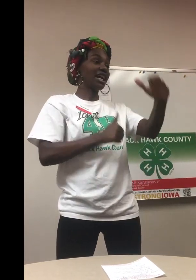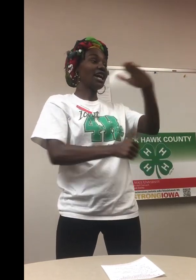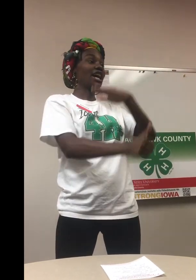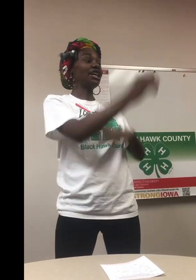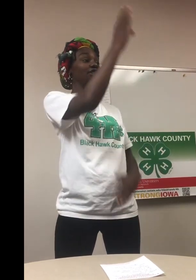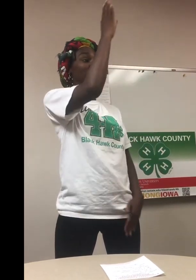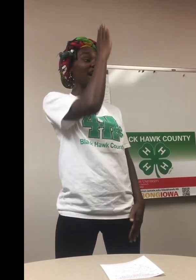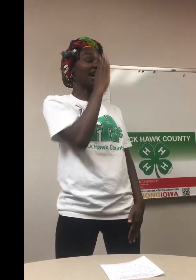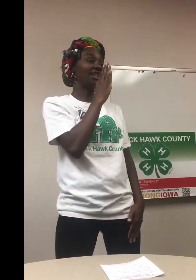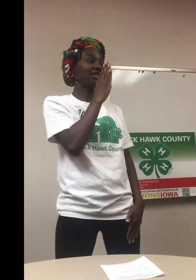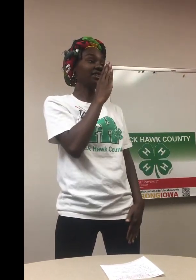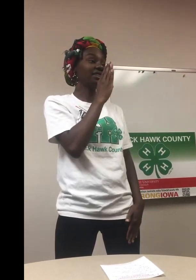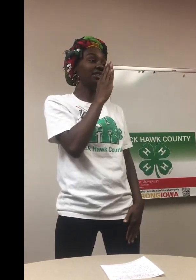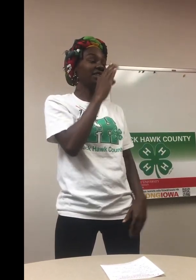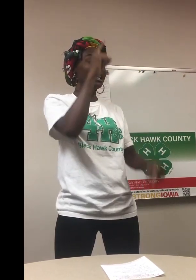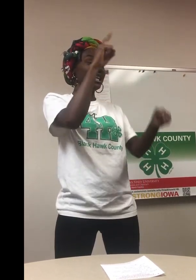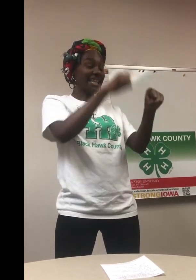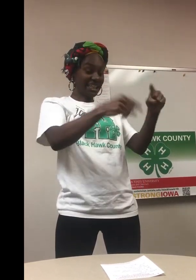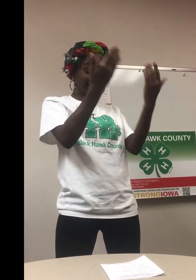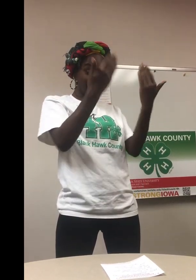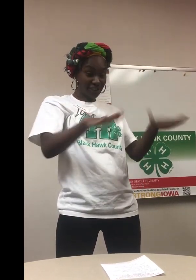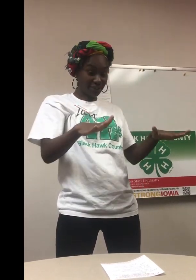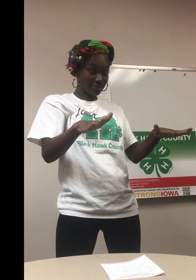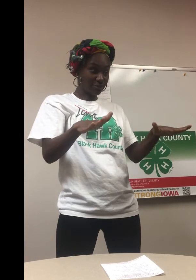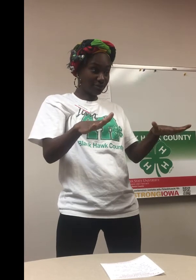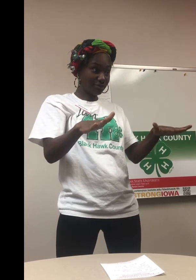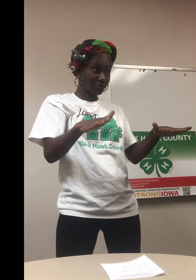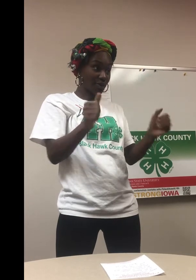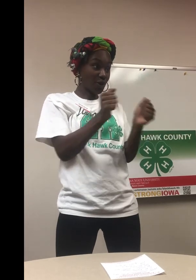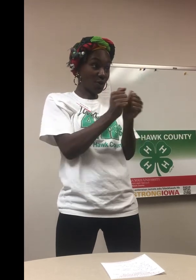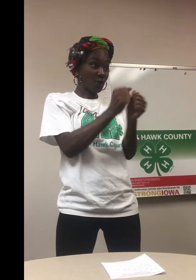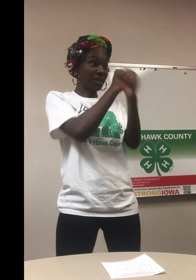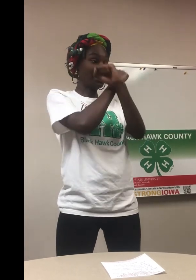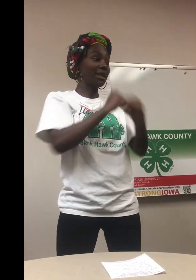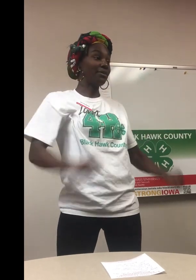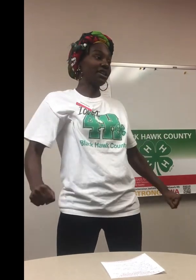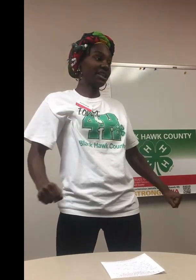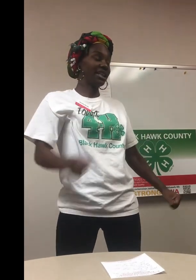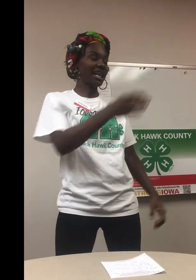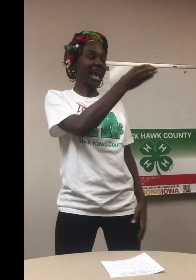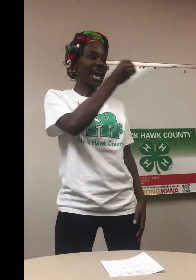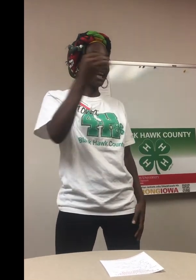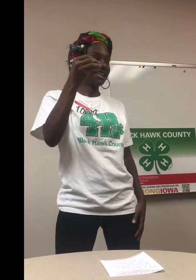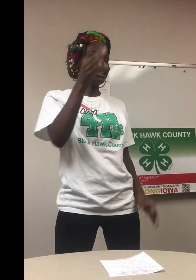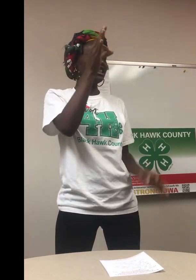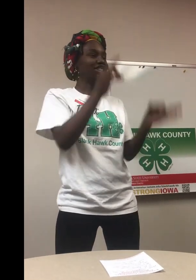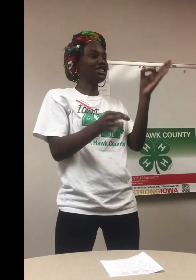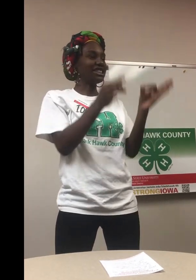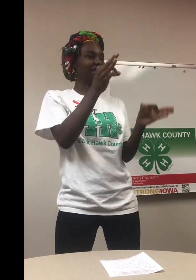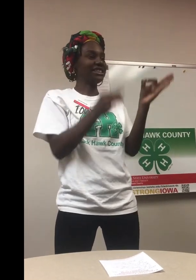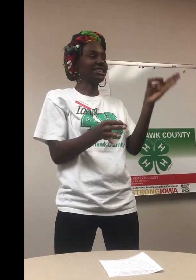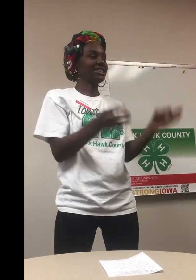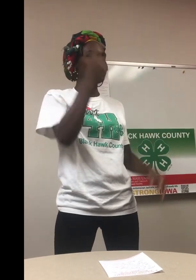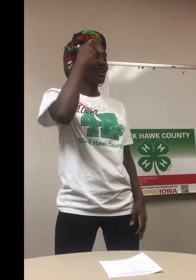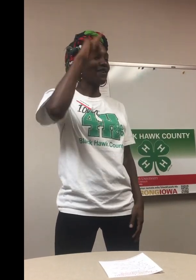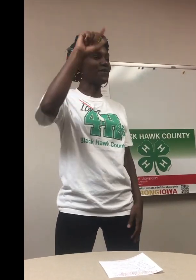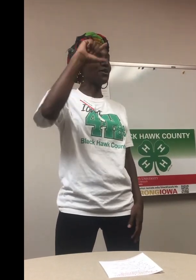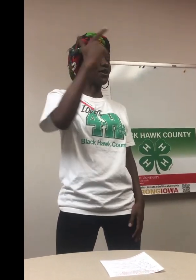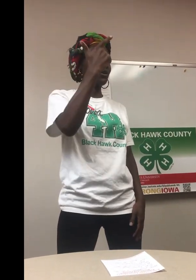under God, individual, with liberty and justice for all.